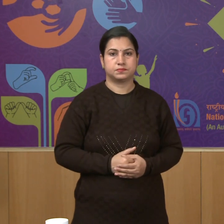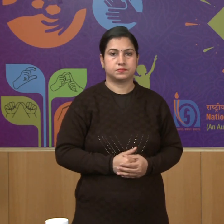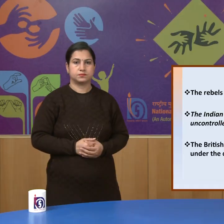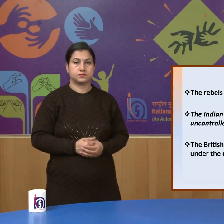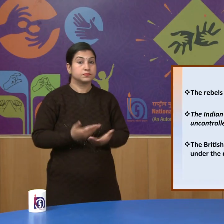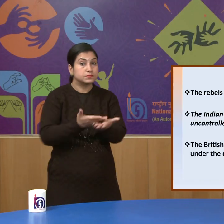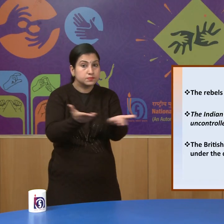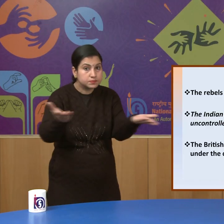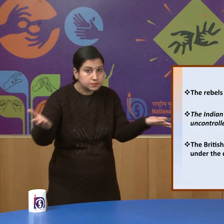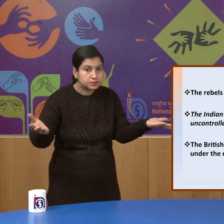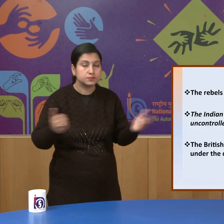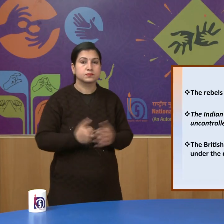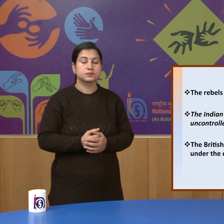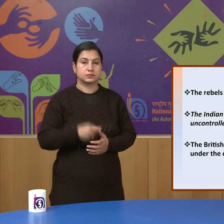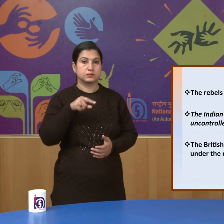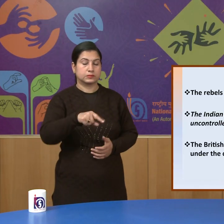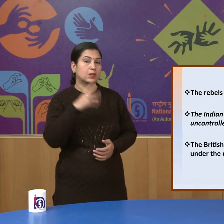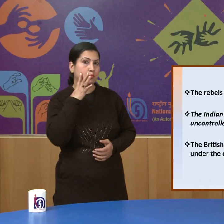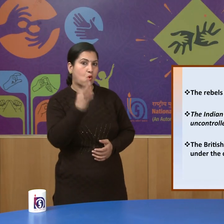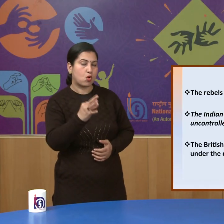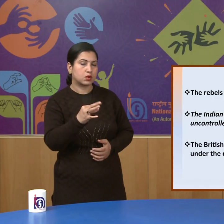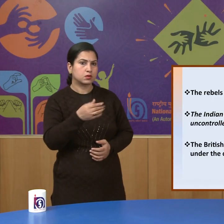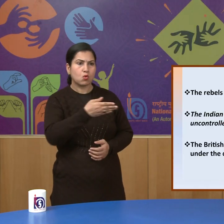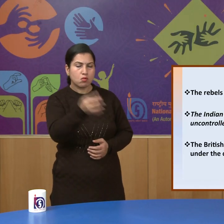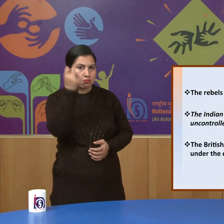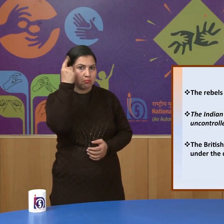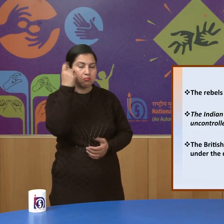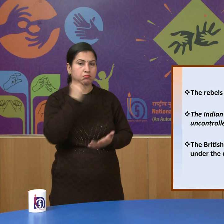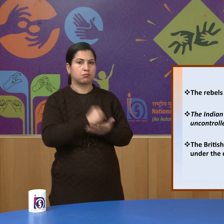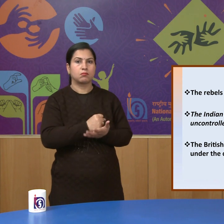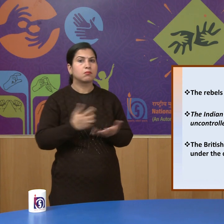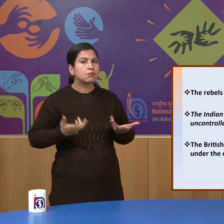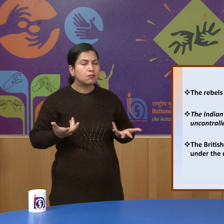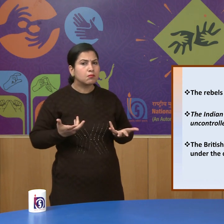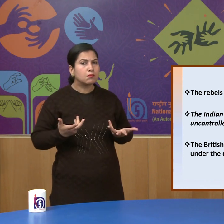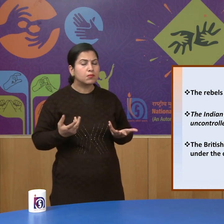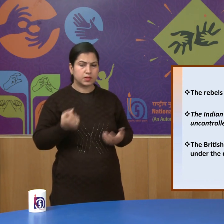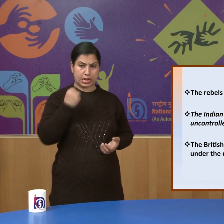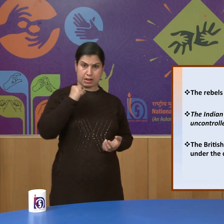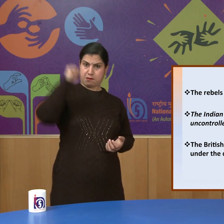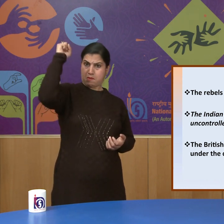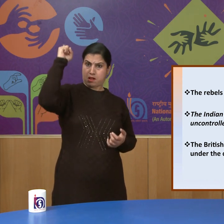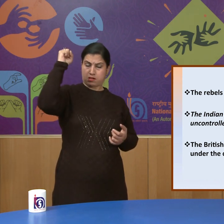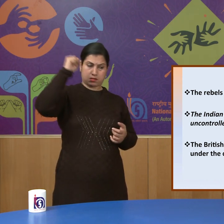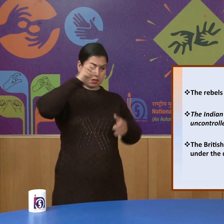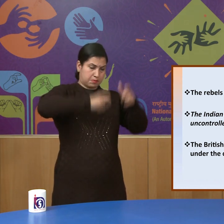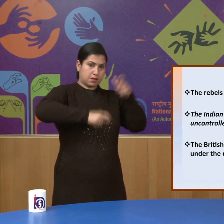learners it is important to understand that the rebels were not